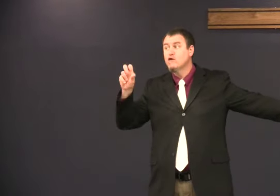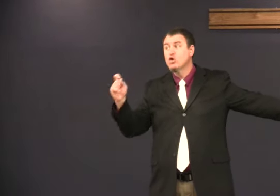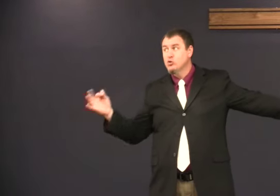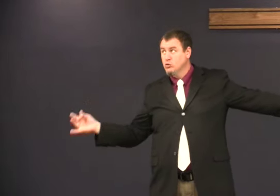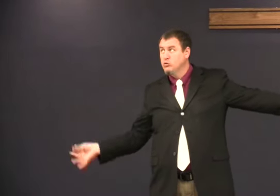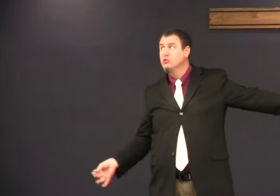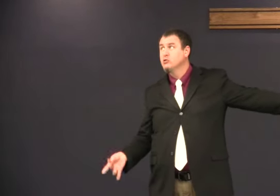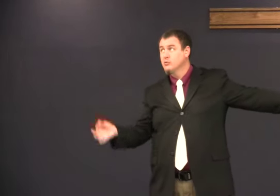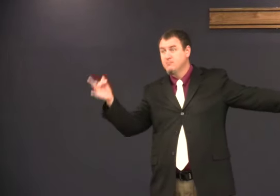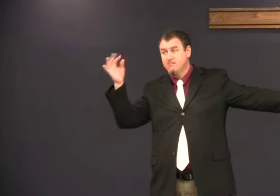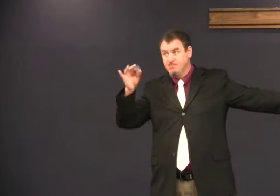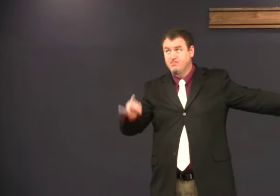he had a long fuse